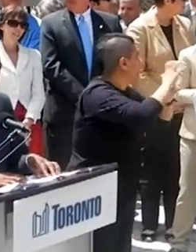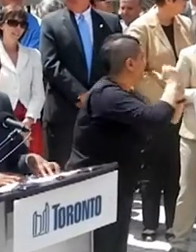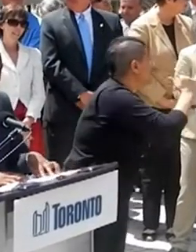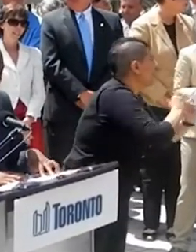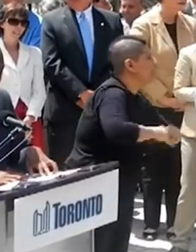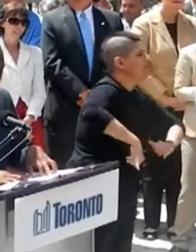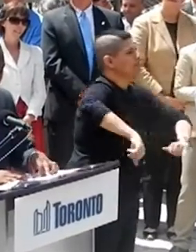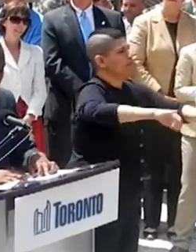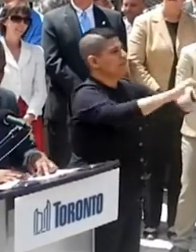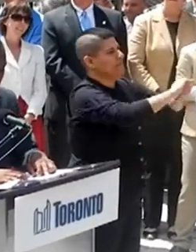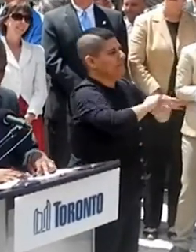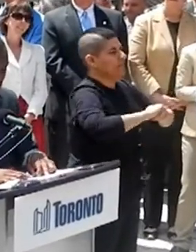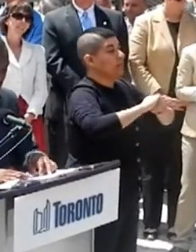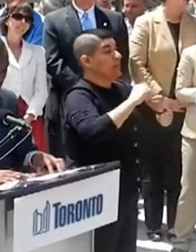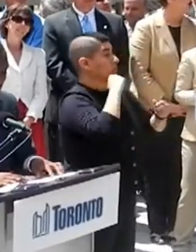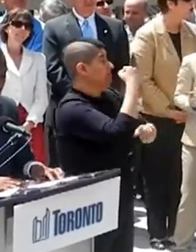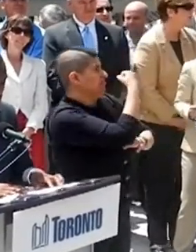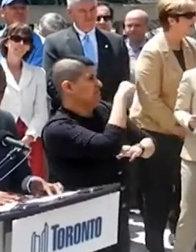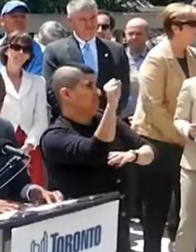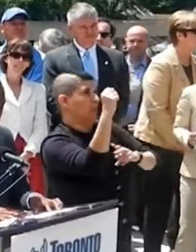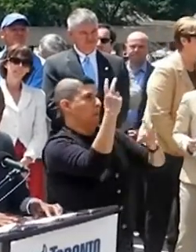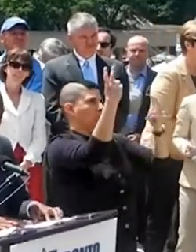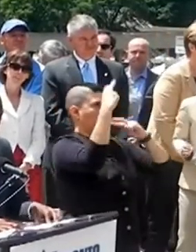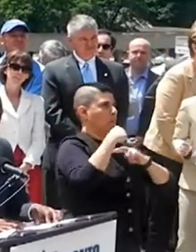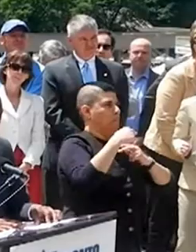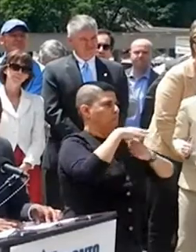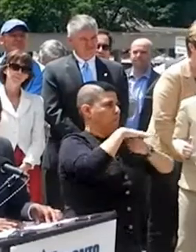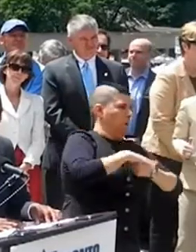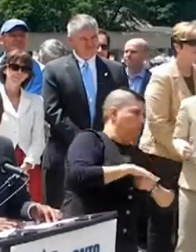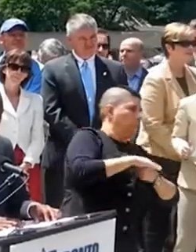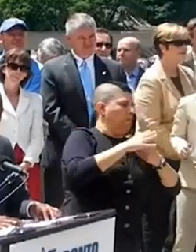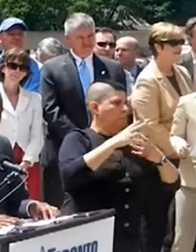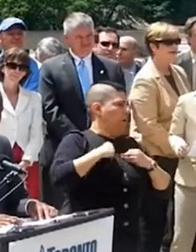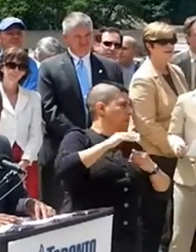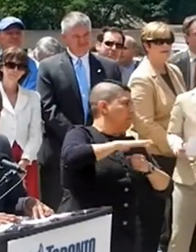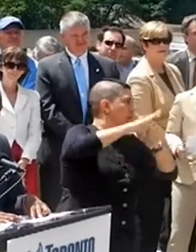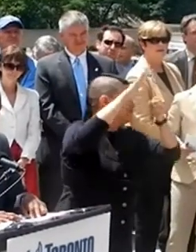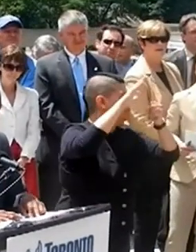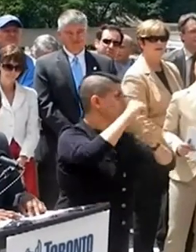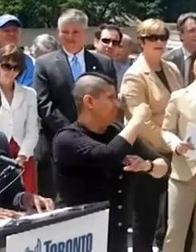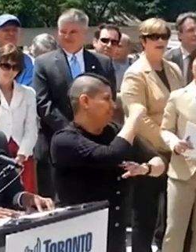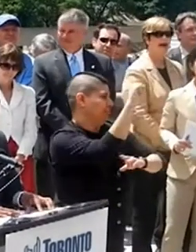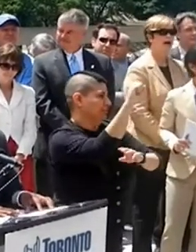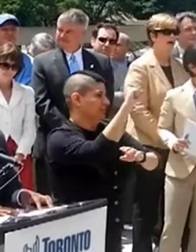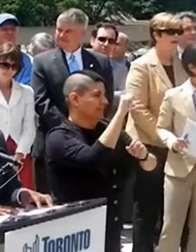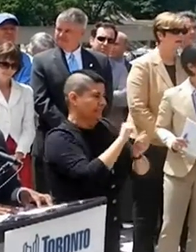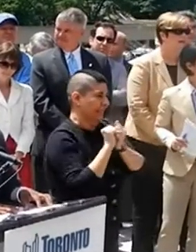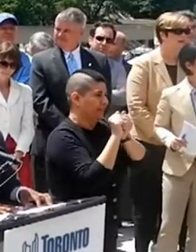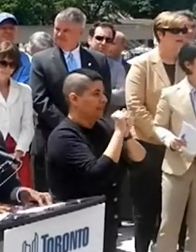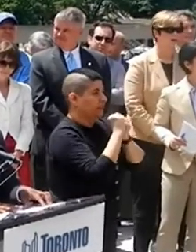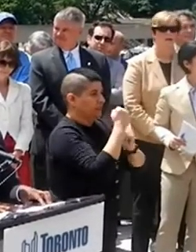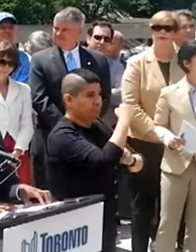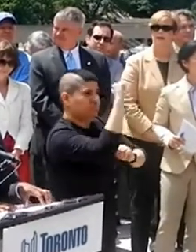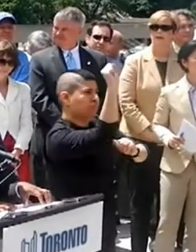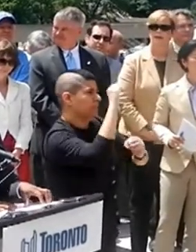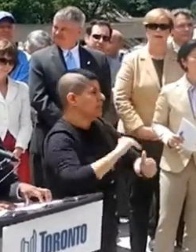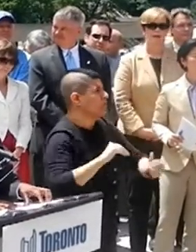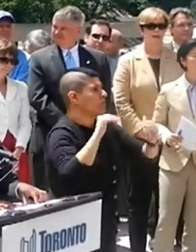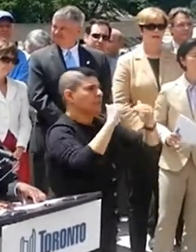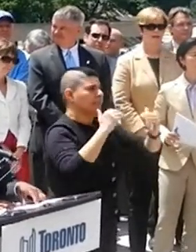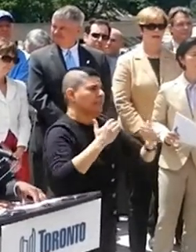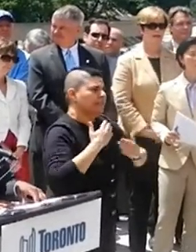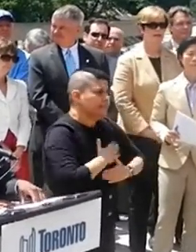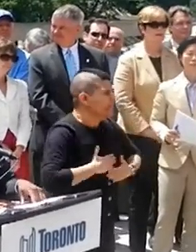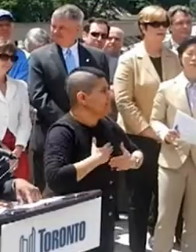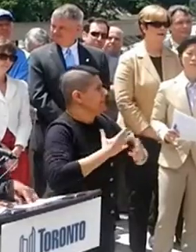And together, we demonstrate against bigotry and intolerance. While we demonstrate our commitment to equality, acceptance,